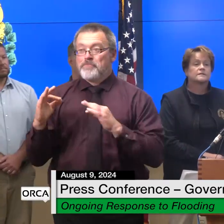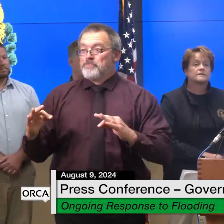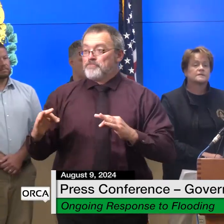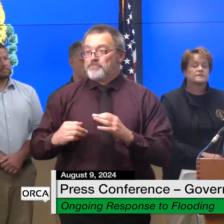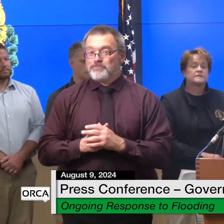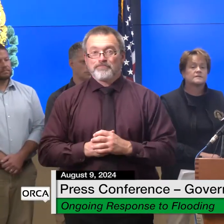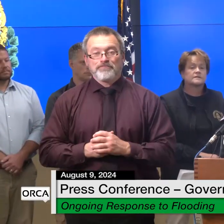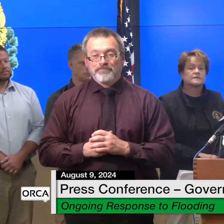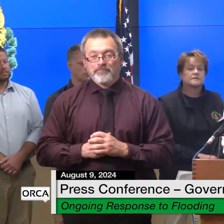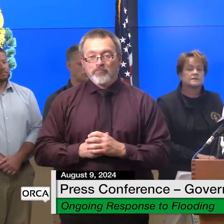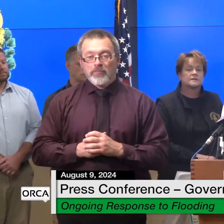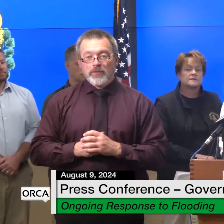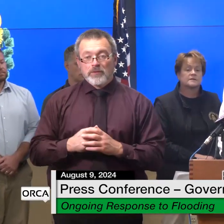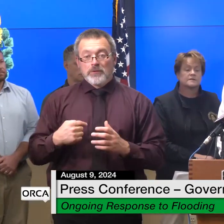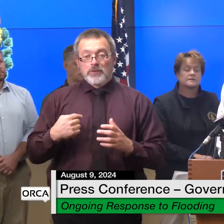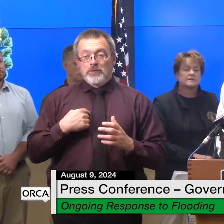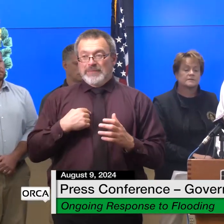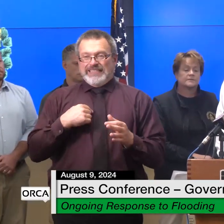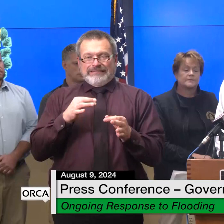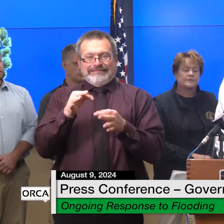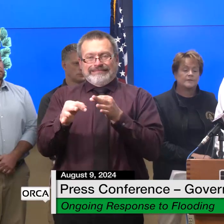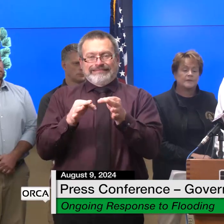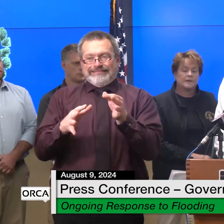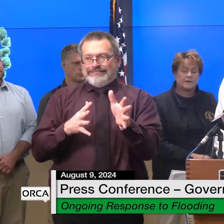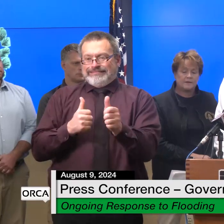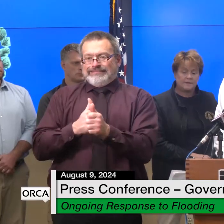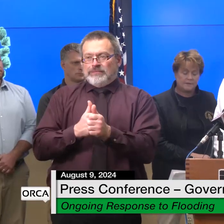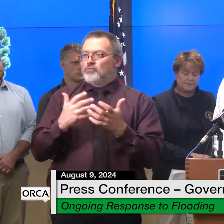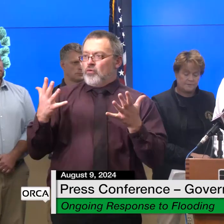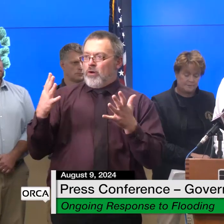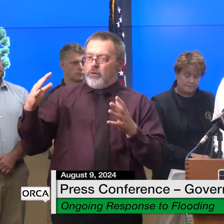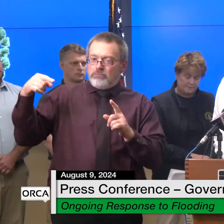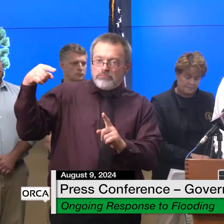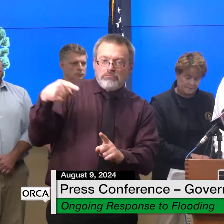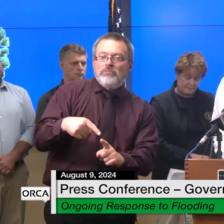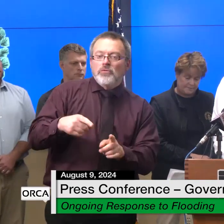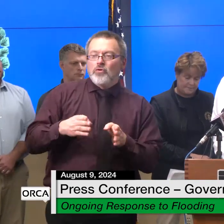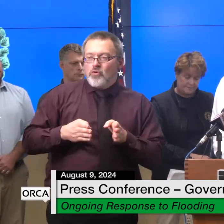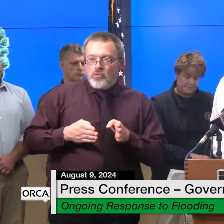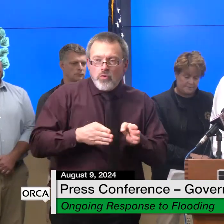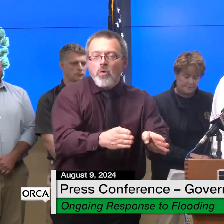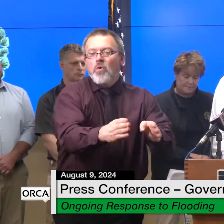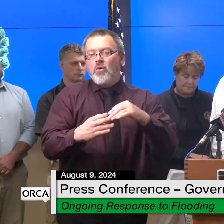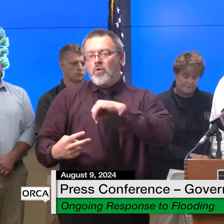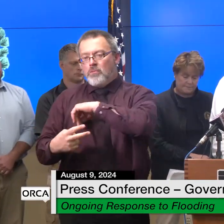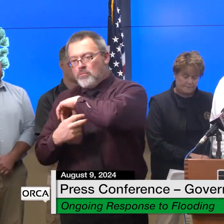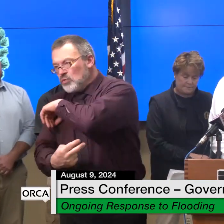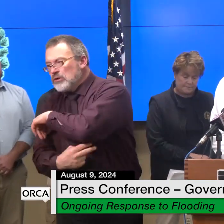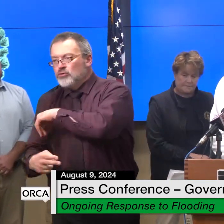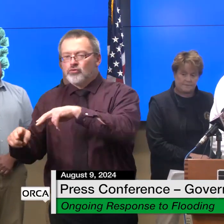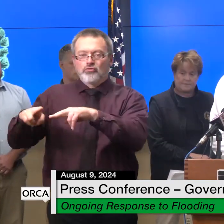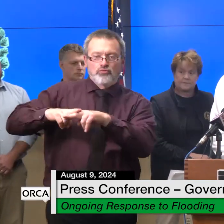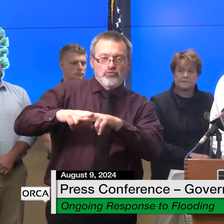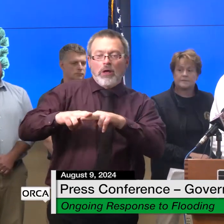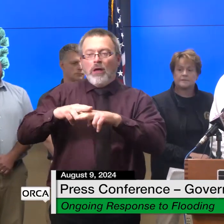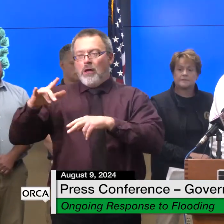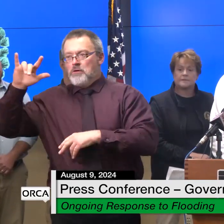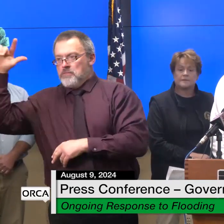i'm going to update on the current situation of state roads bridges rail transit and aviation